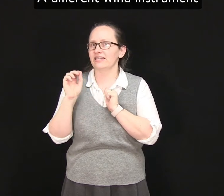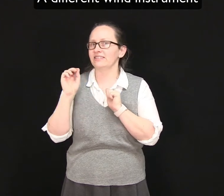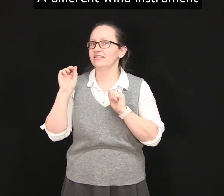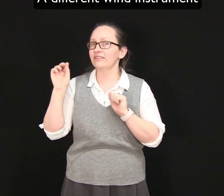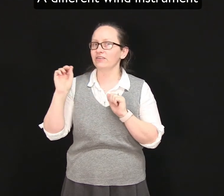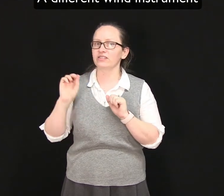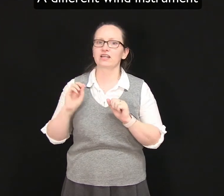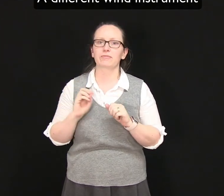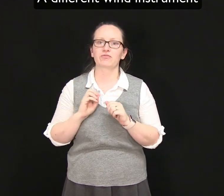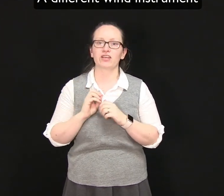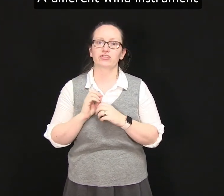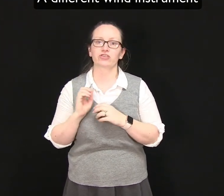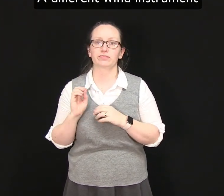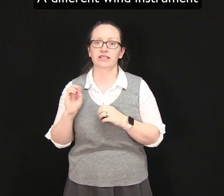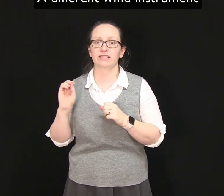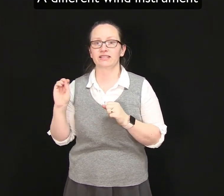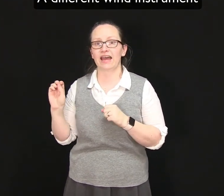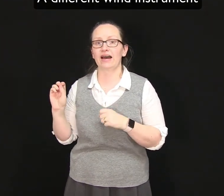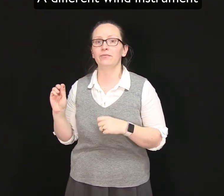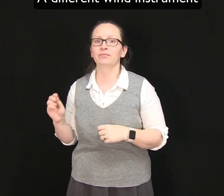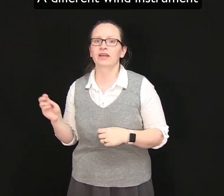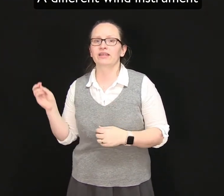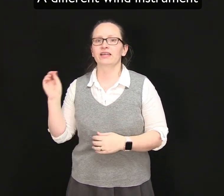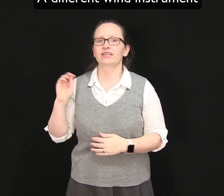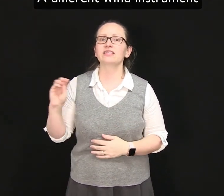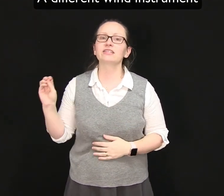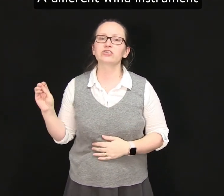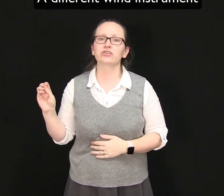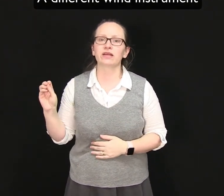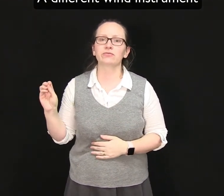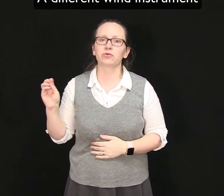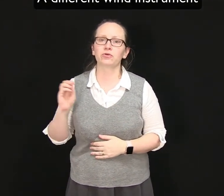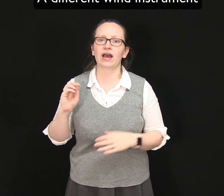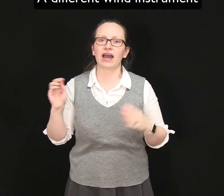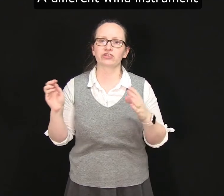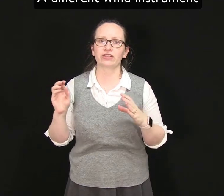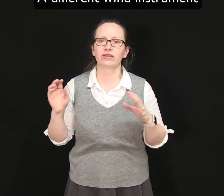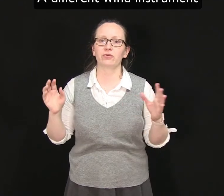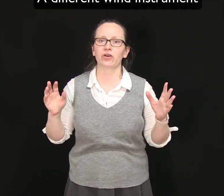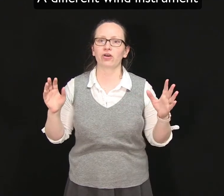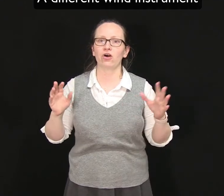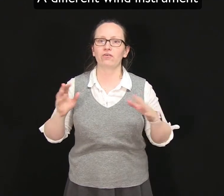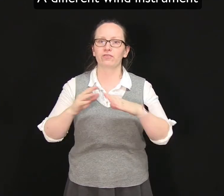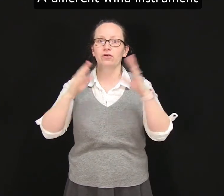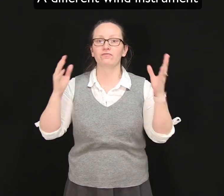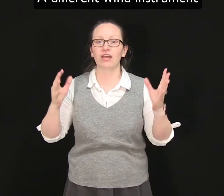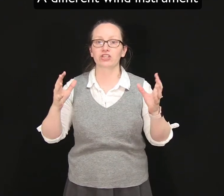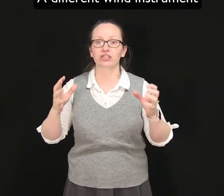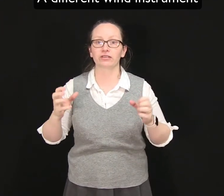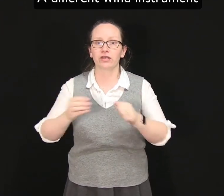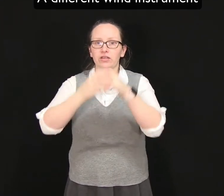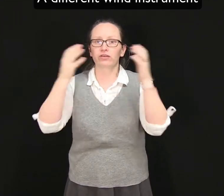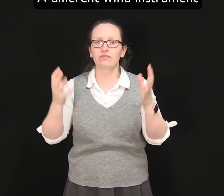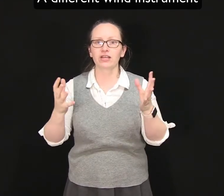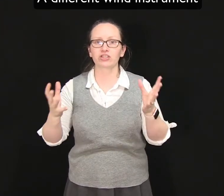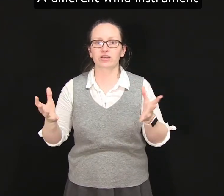different type of instrument now. Now this instrument will actually work off convection. Convection